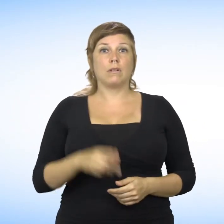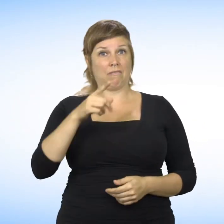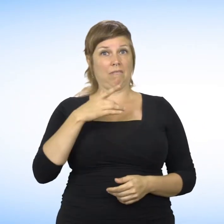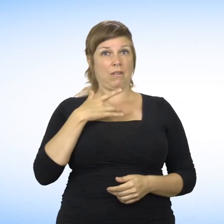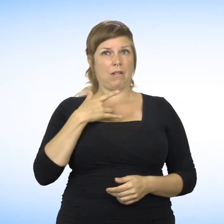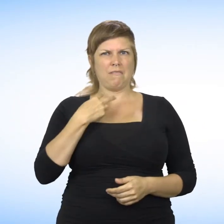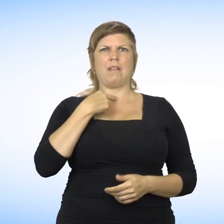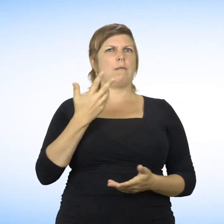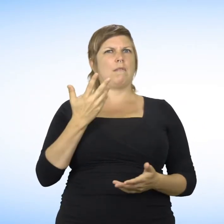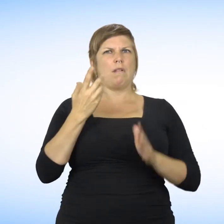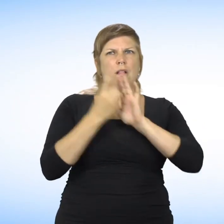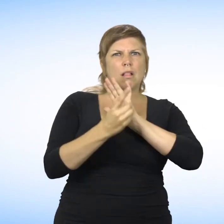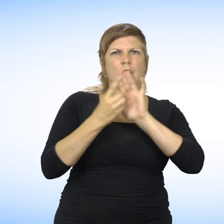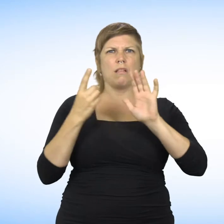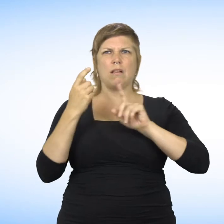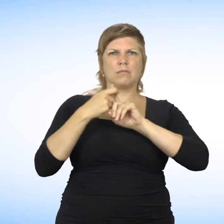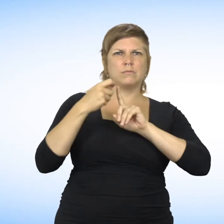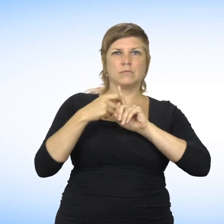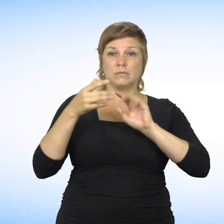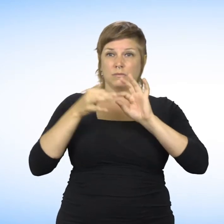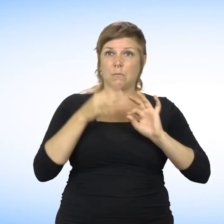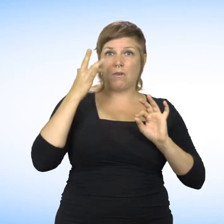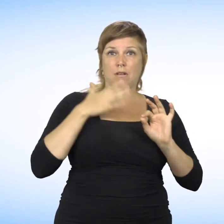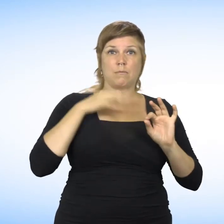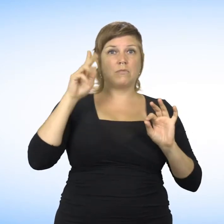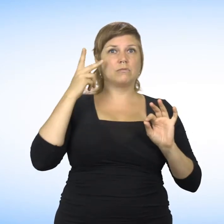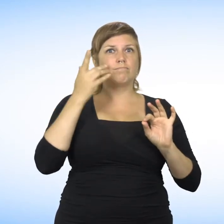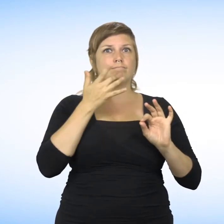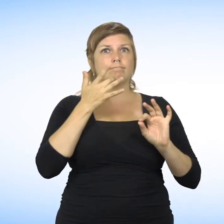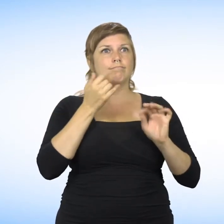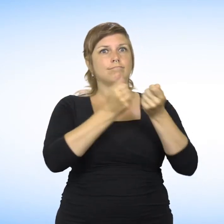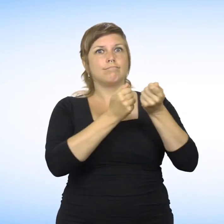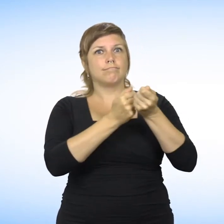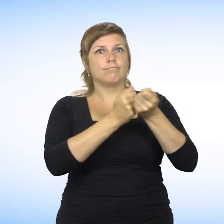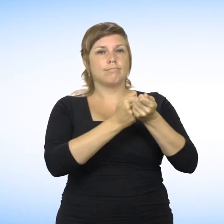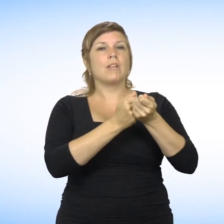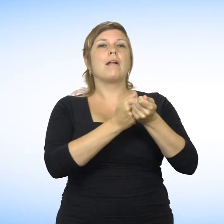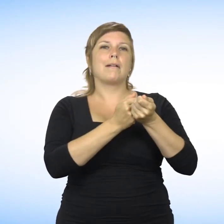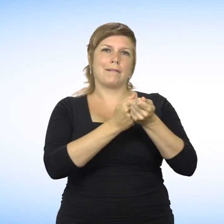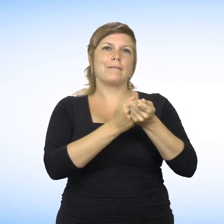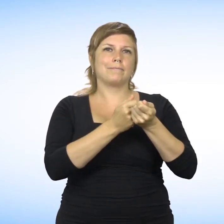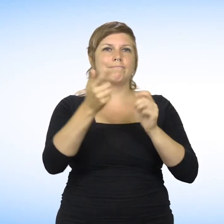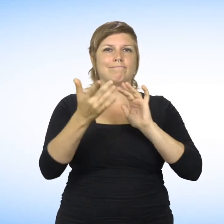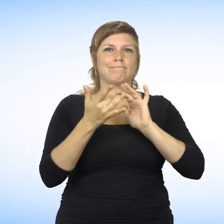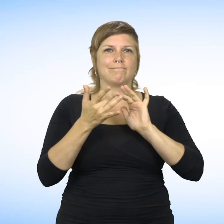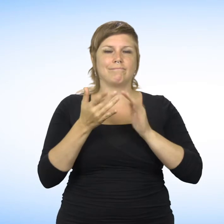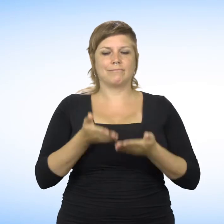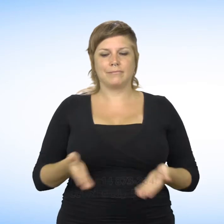If you believe you have been a victim of discrimination or harassment based on this ground, contact us by TTY